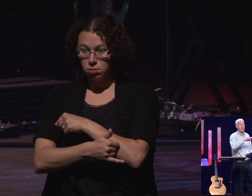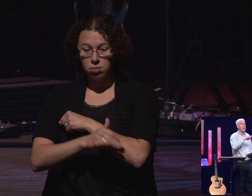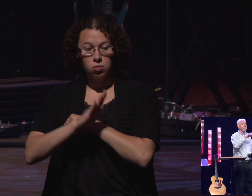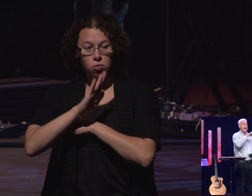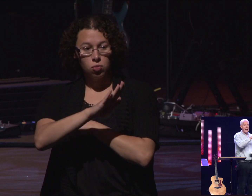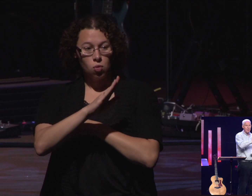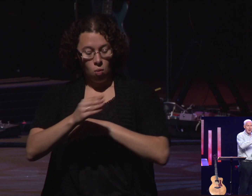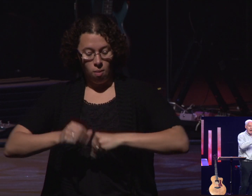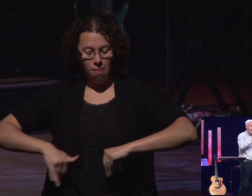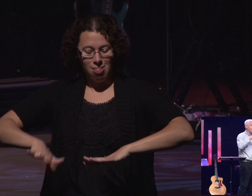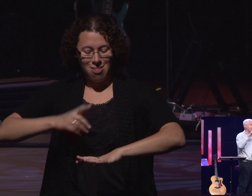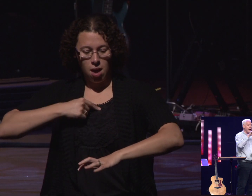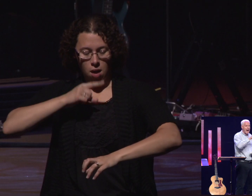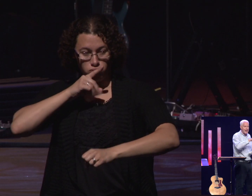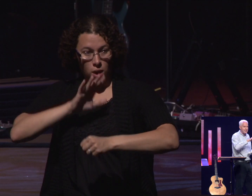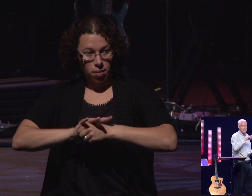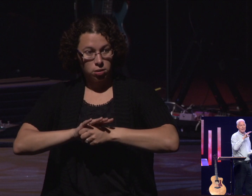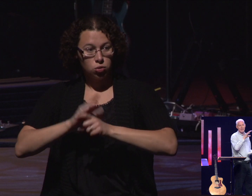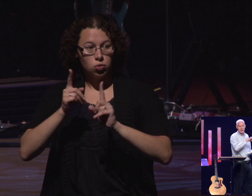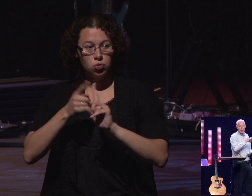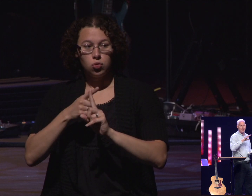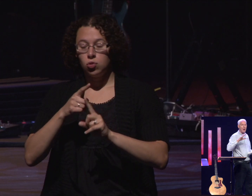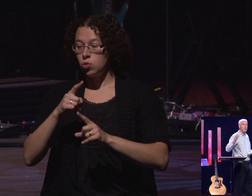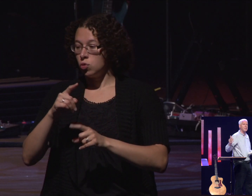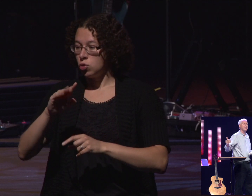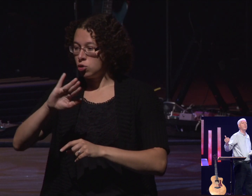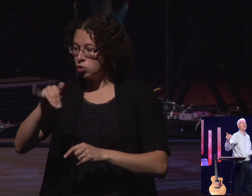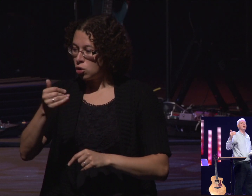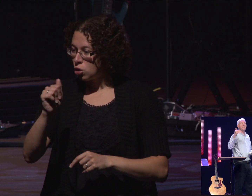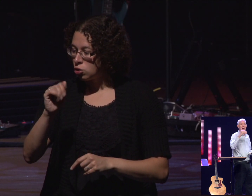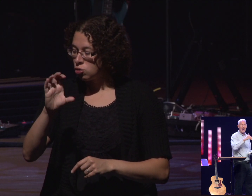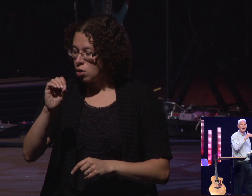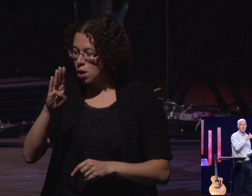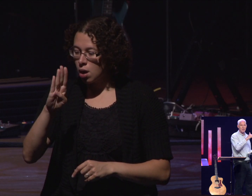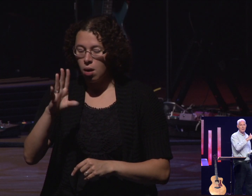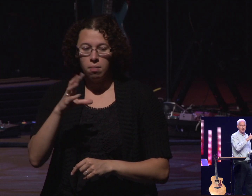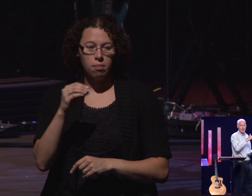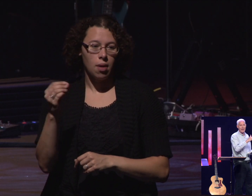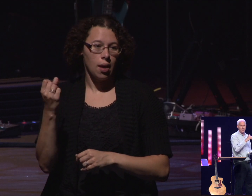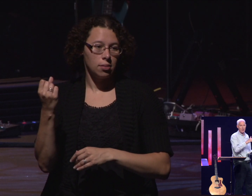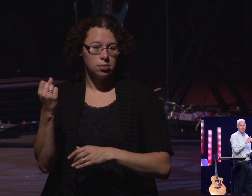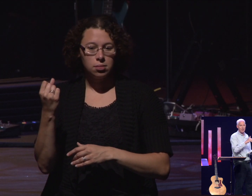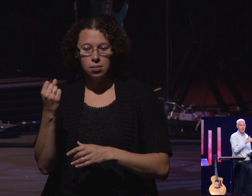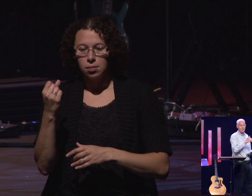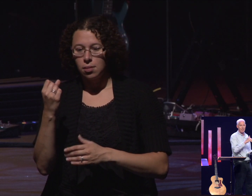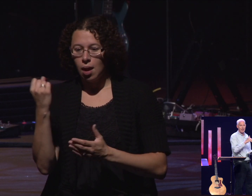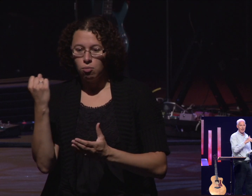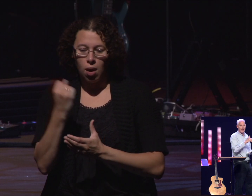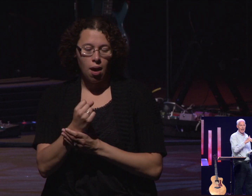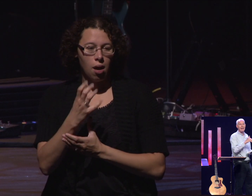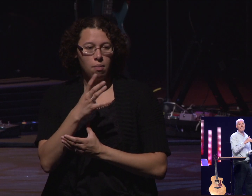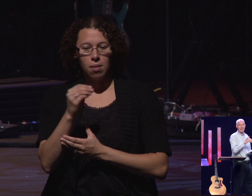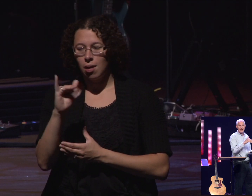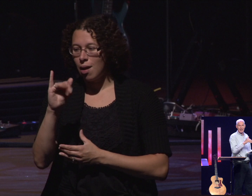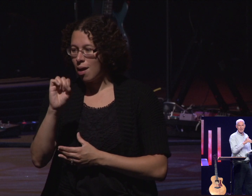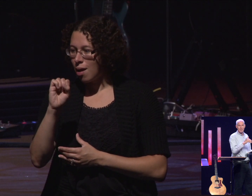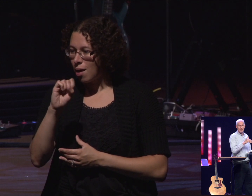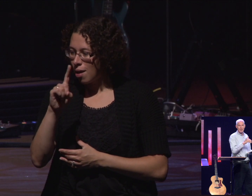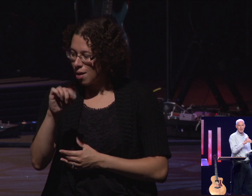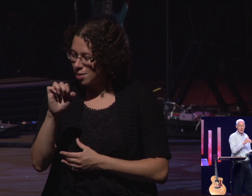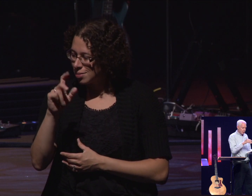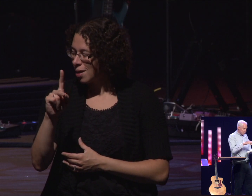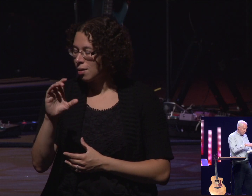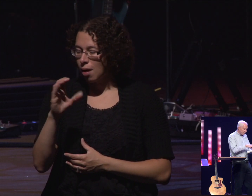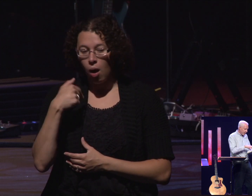promised to Abraham and to Isaac and to Jacob. And all those things. I'm going to bring you back to this land where you belong. And he did that.